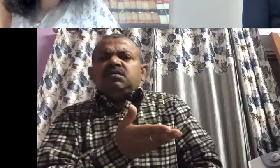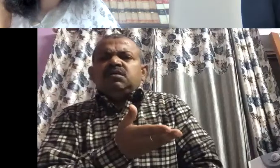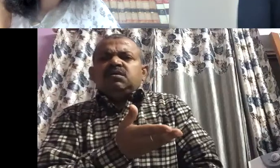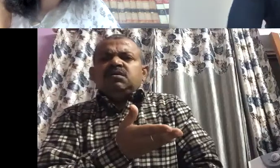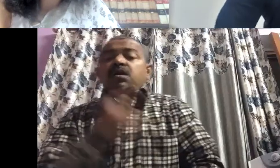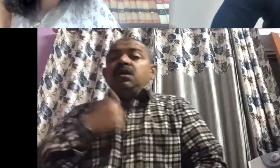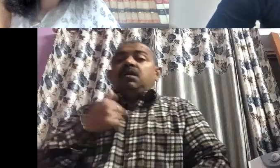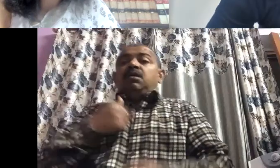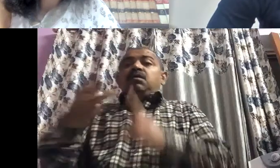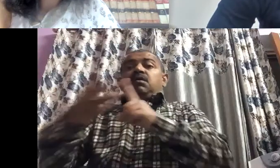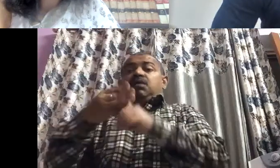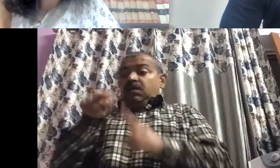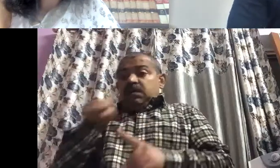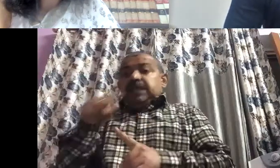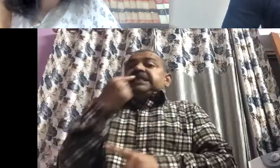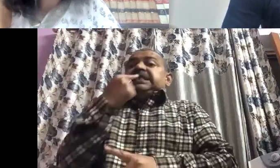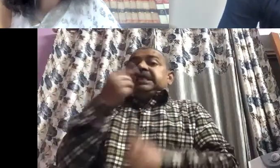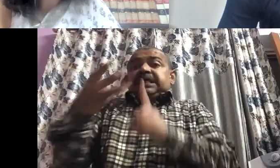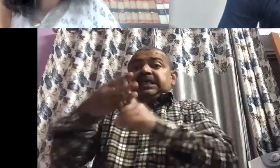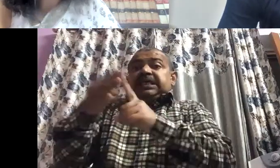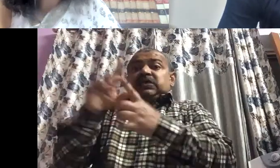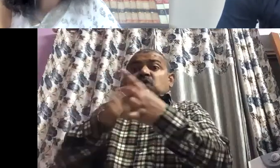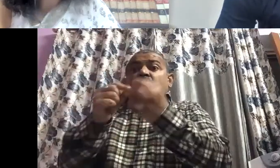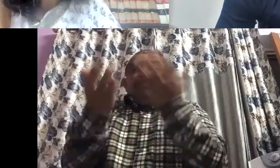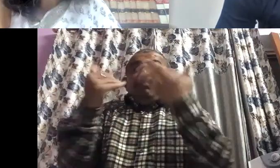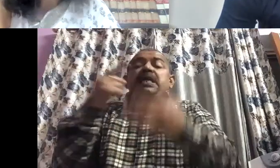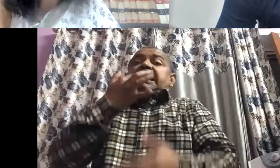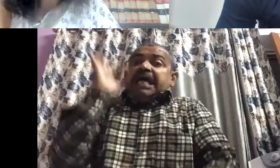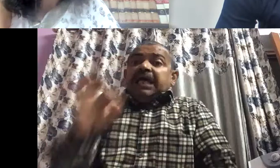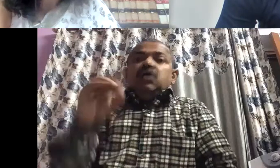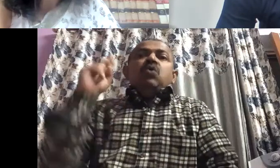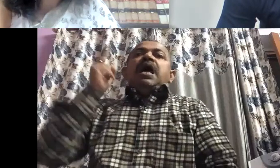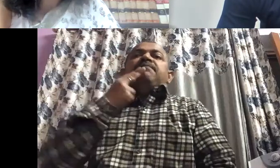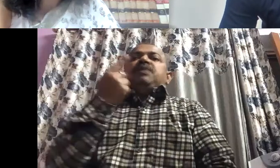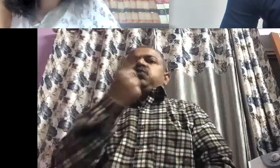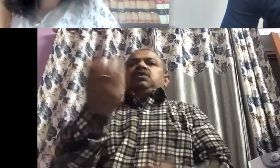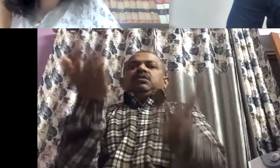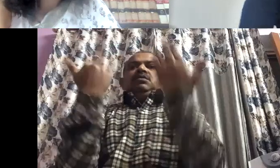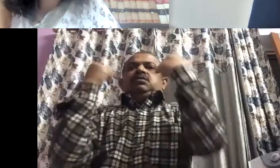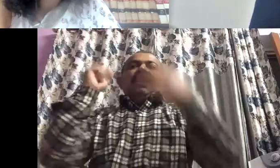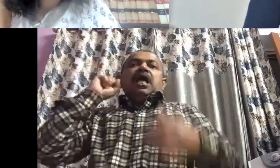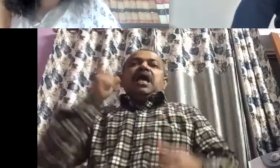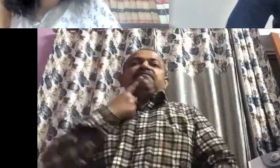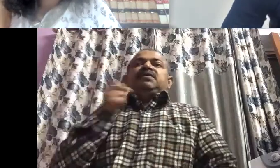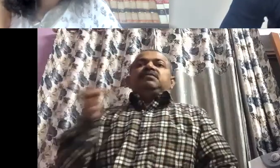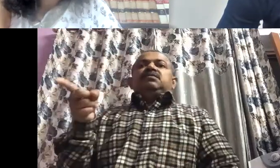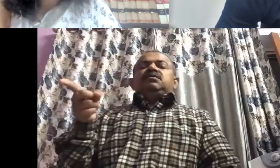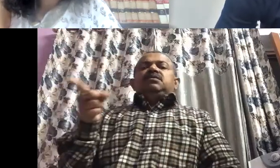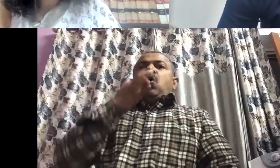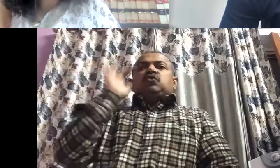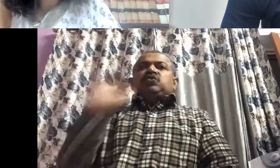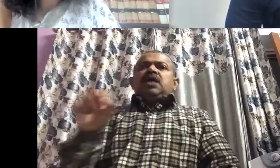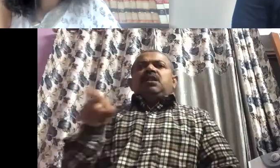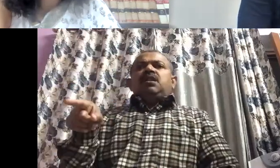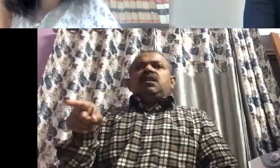So, he is coming on the point, is saying that there is a poor people who were not using the sign language. And I